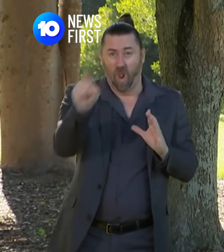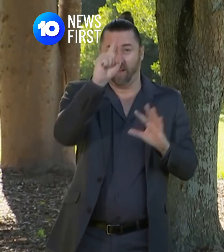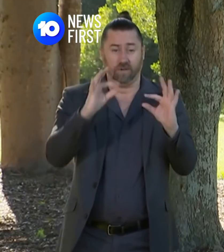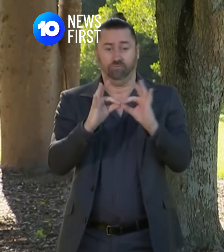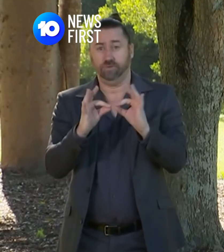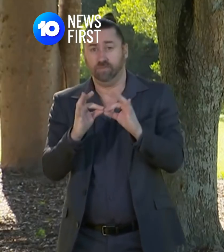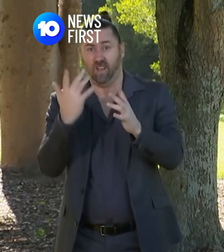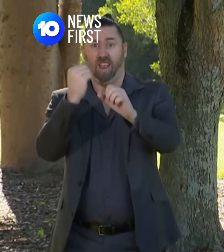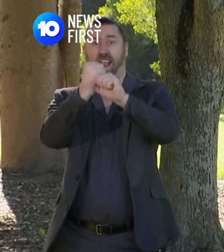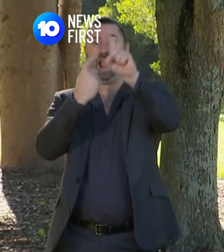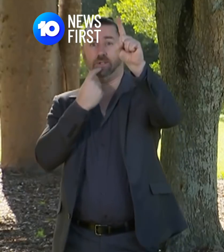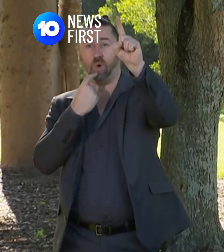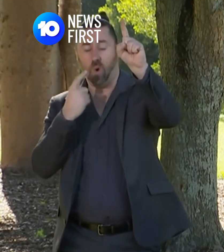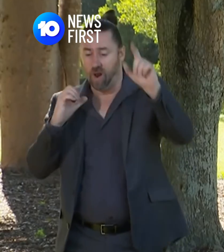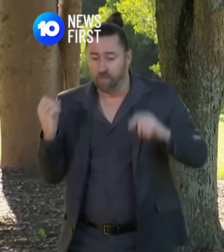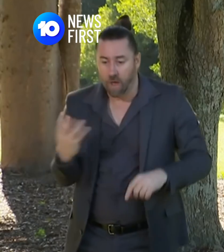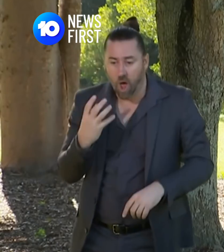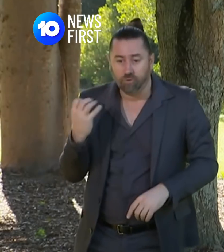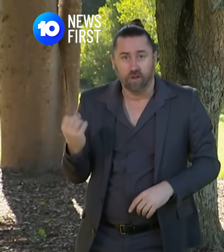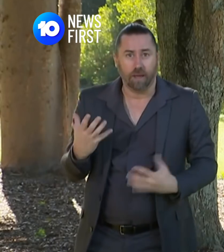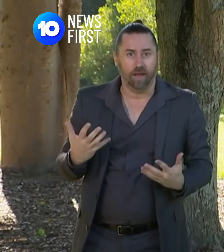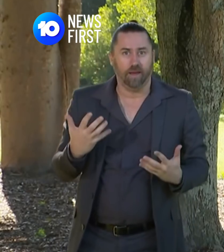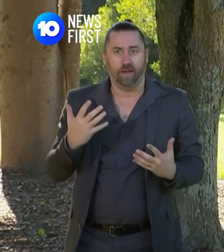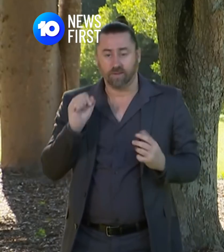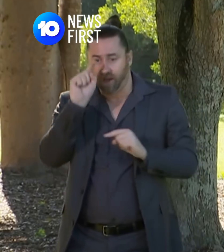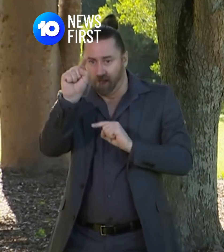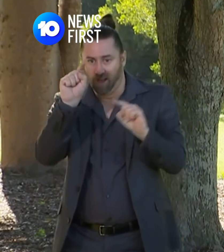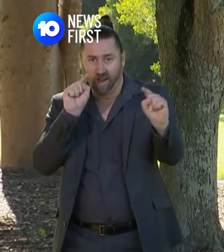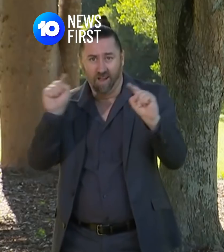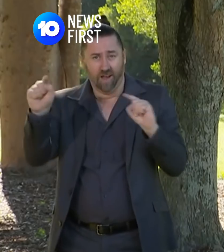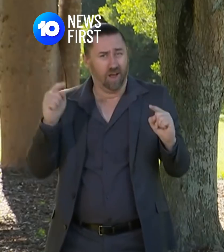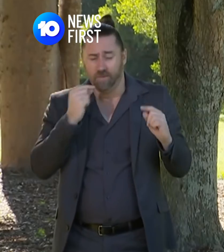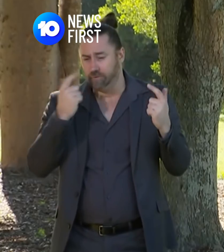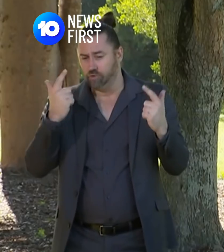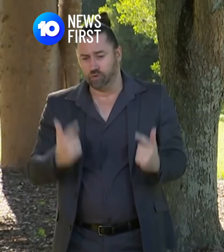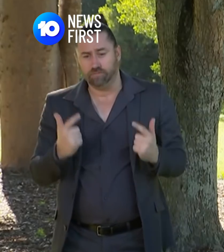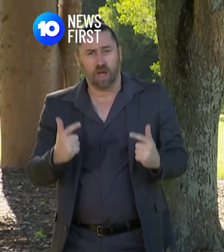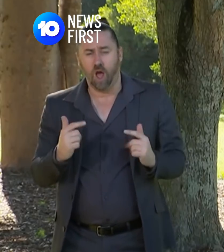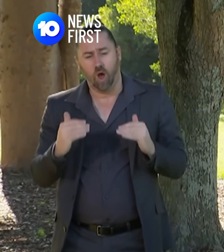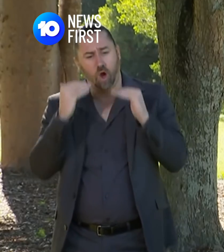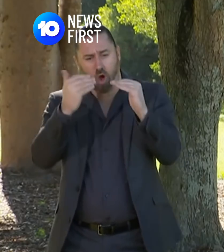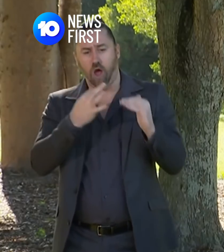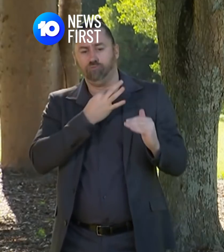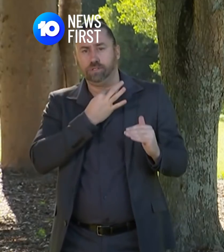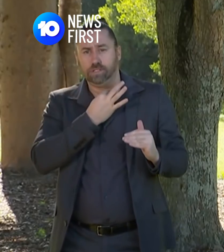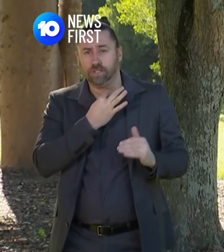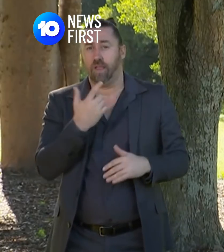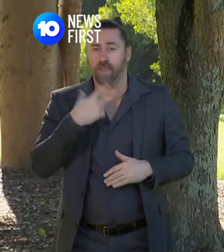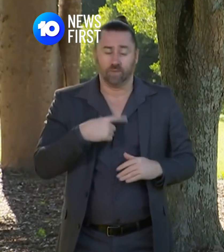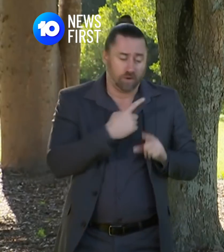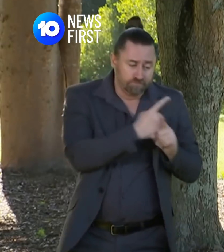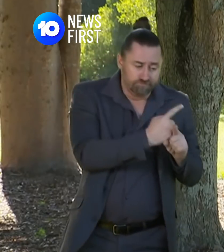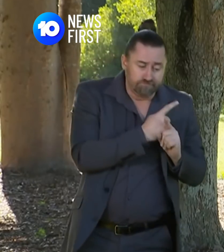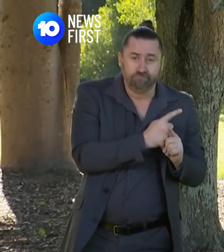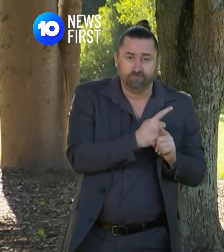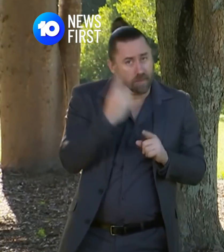that people have moved from Brisbane out into the broader community which is why I have advised that we